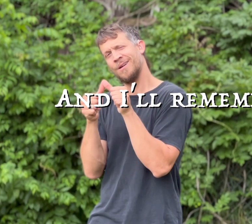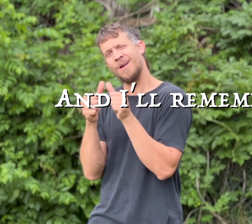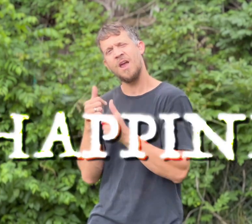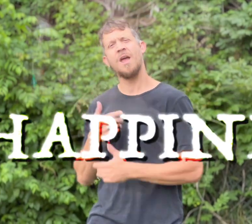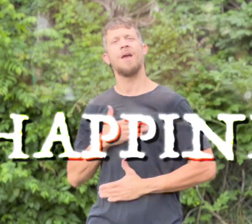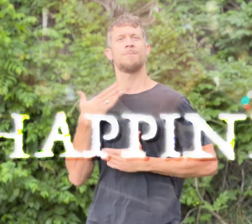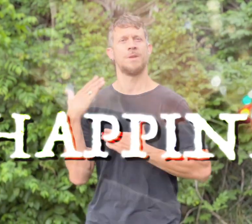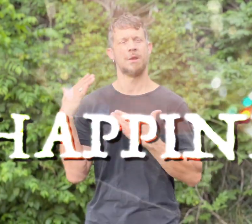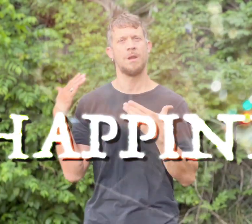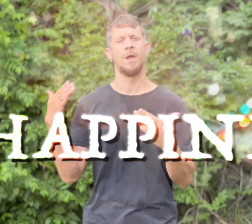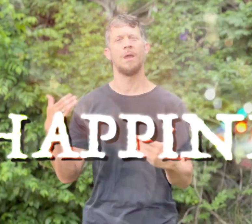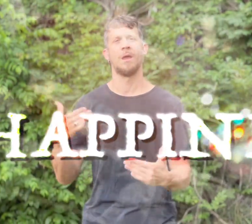Happiness